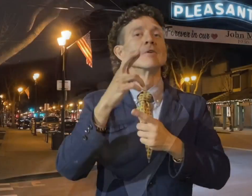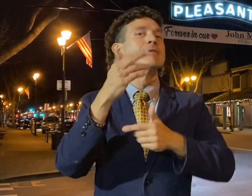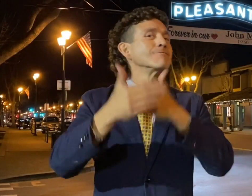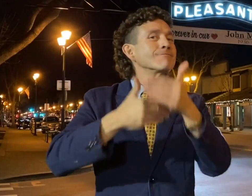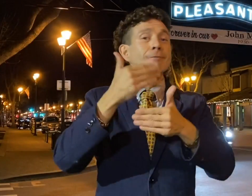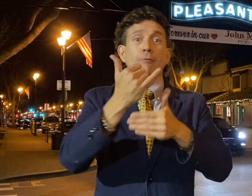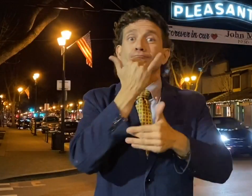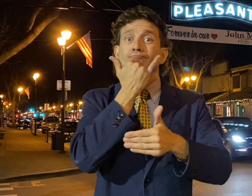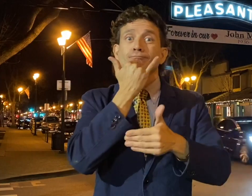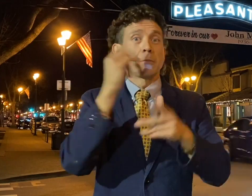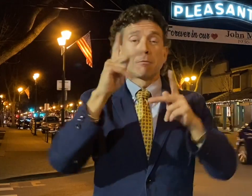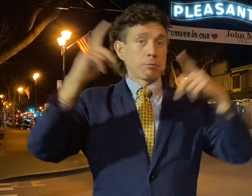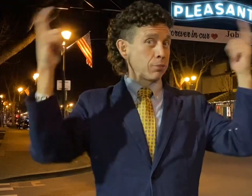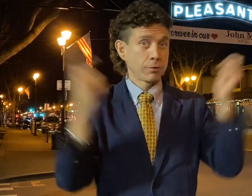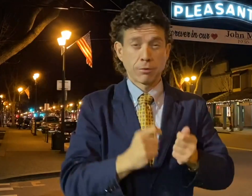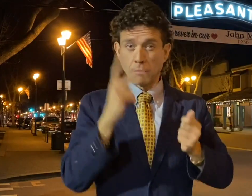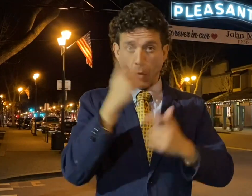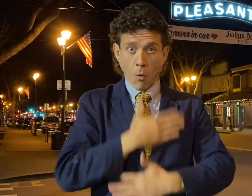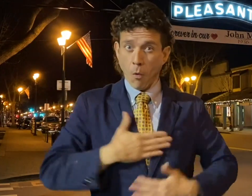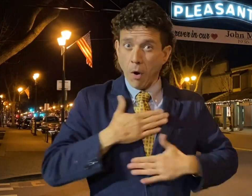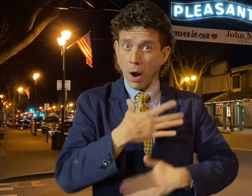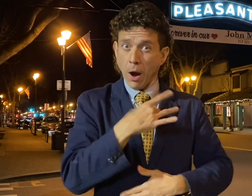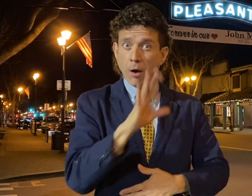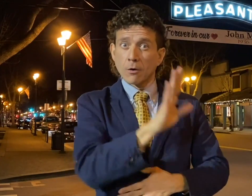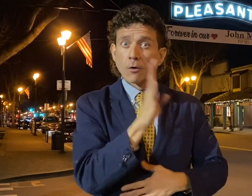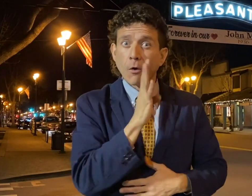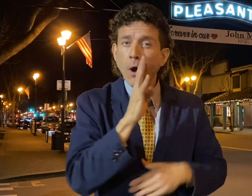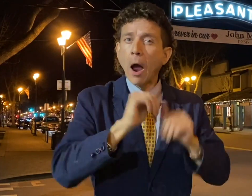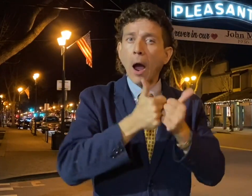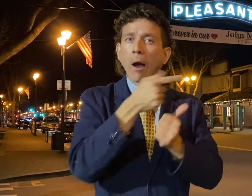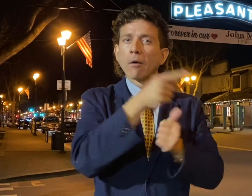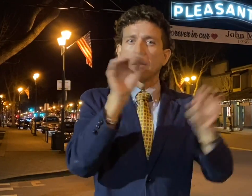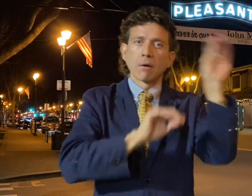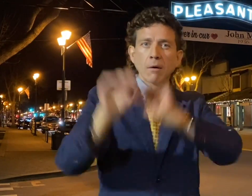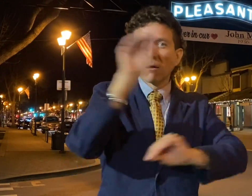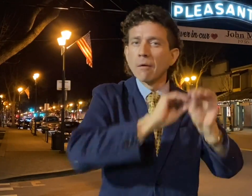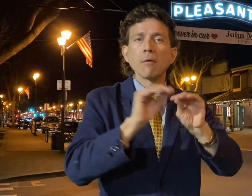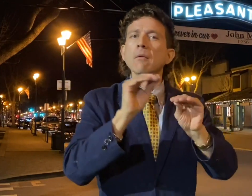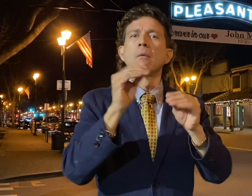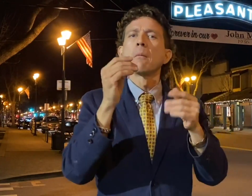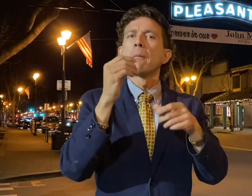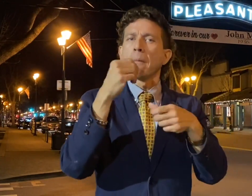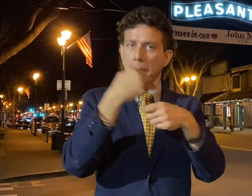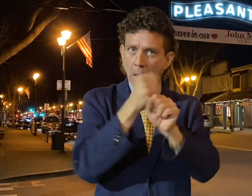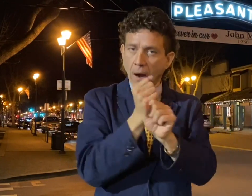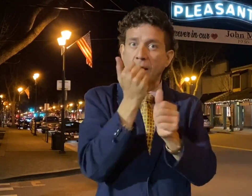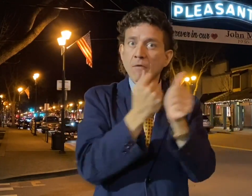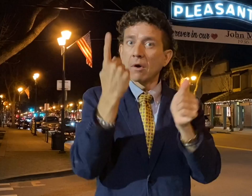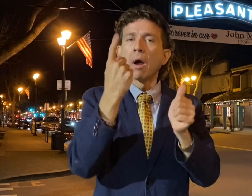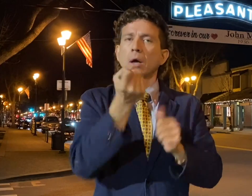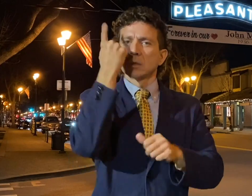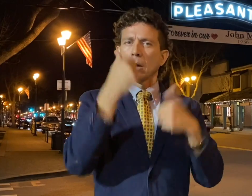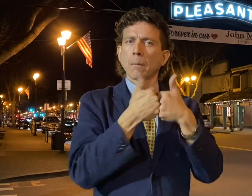And the people loved how he talked about game strategy, which ended up helping everyone who watched understand the game better.